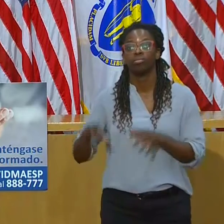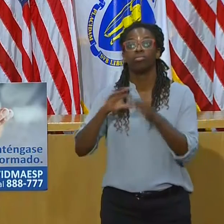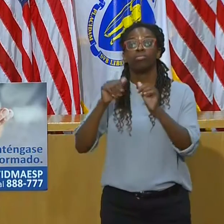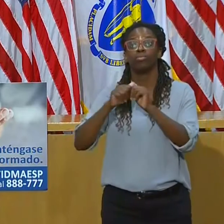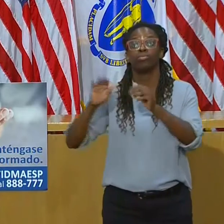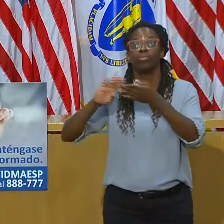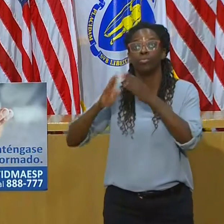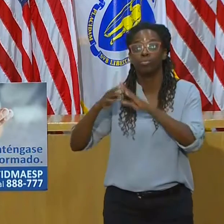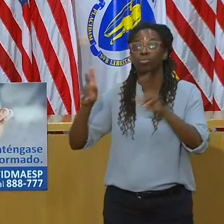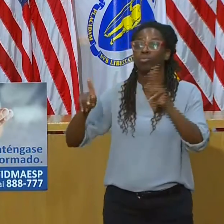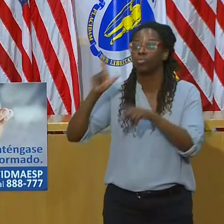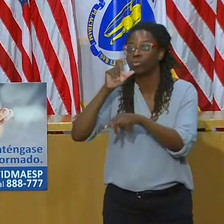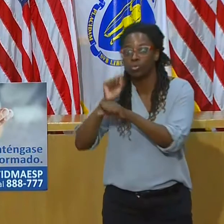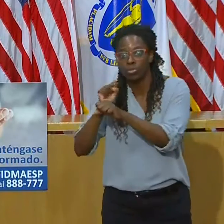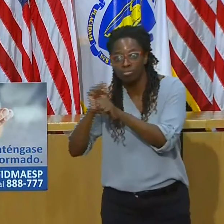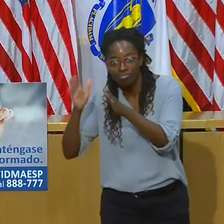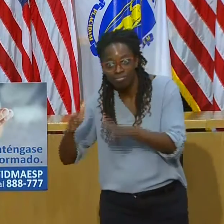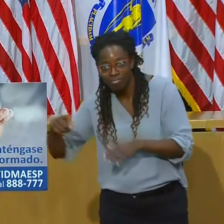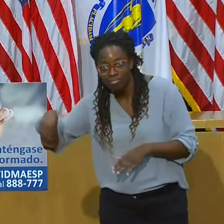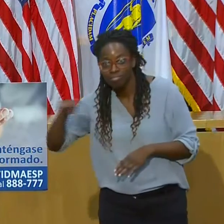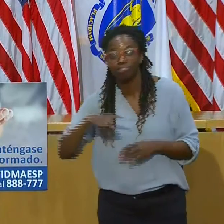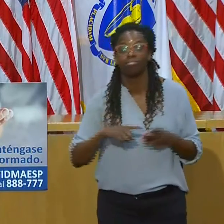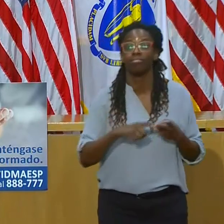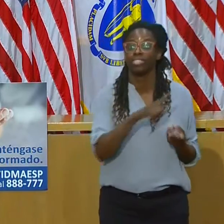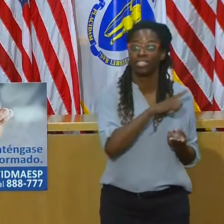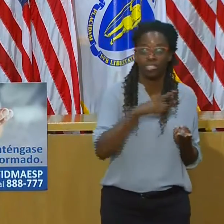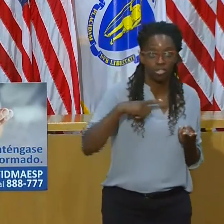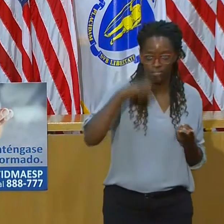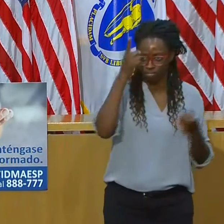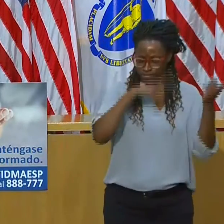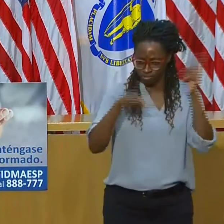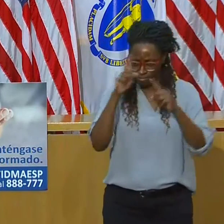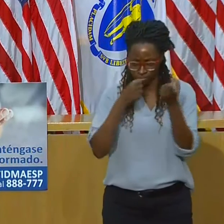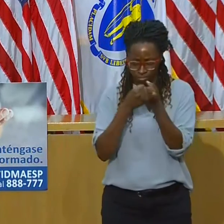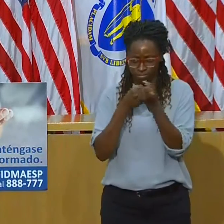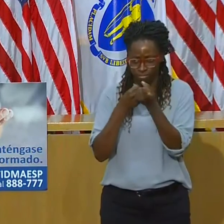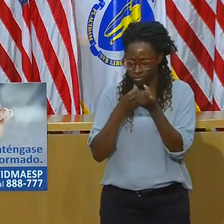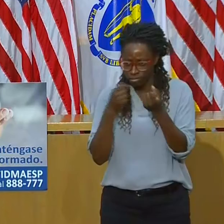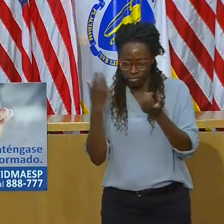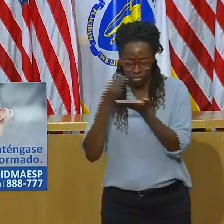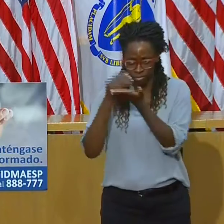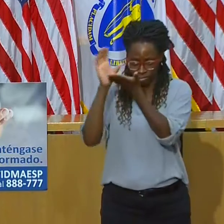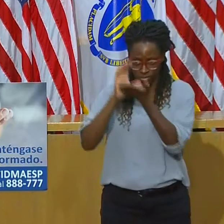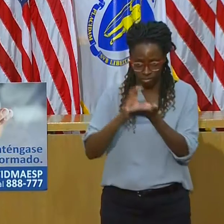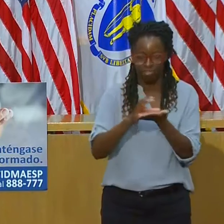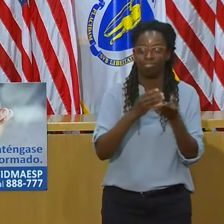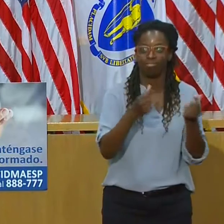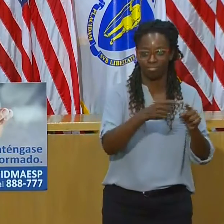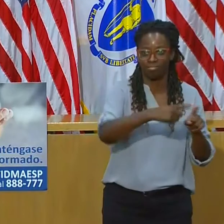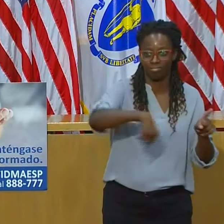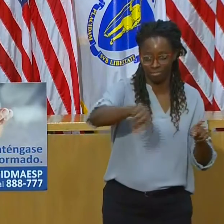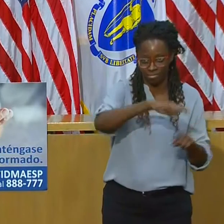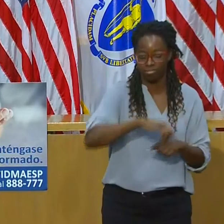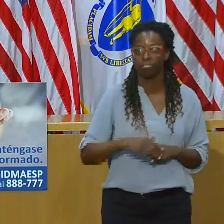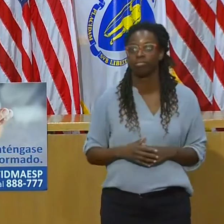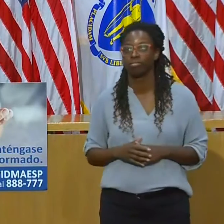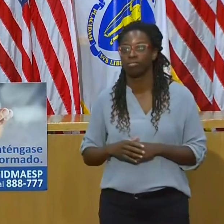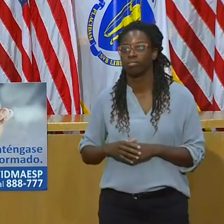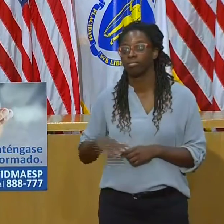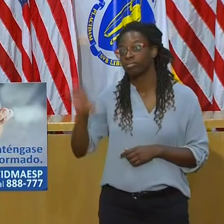together to help solve this issue. Thirty-six million was made available through the COVID-19 Food Security